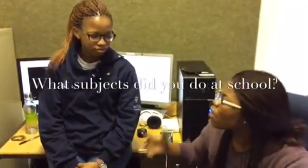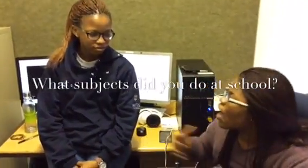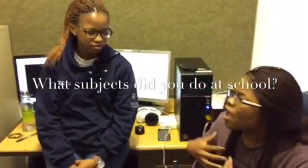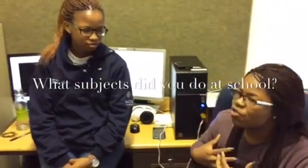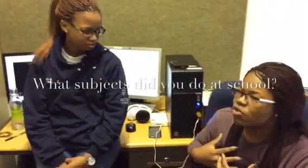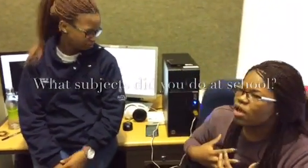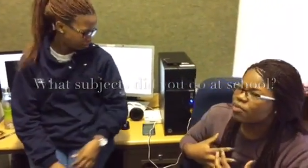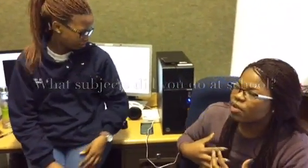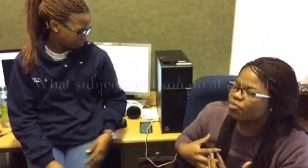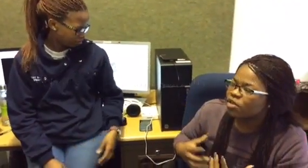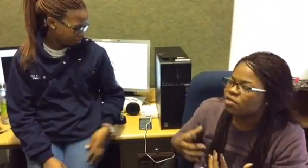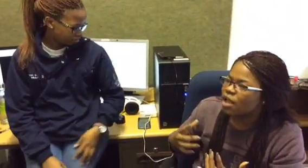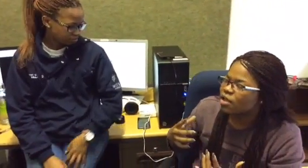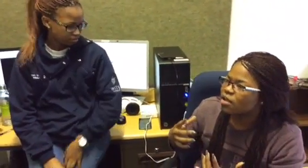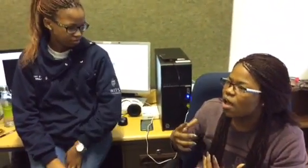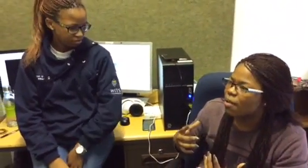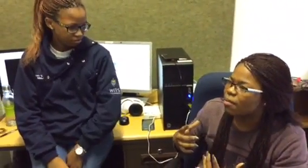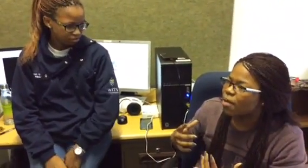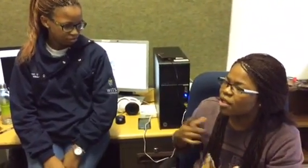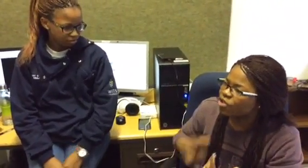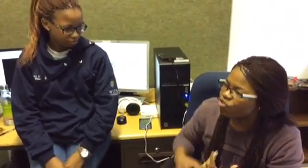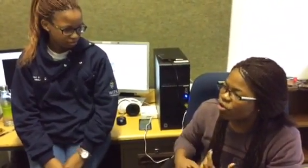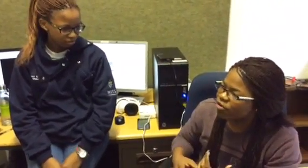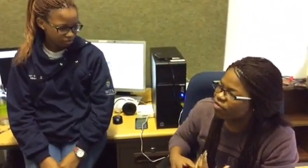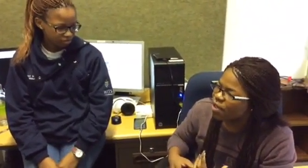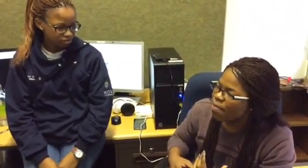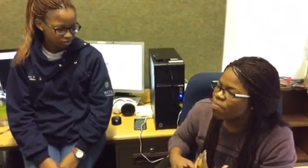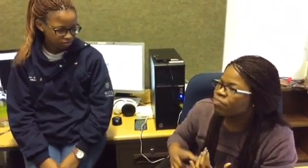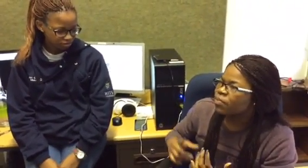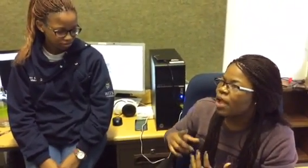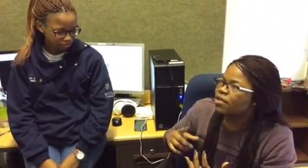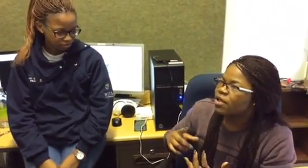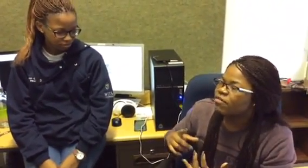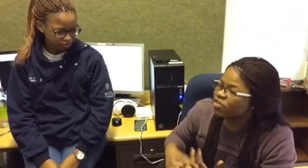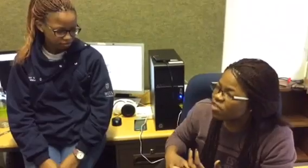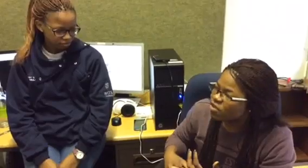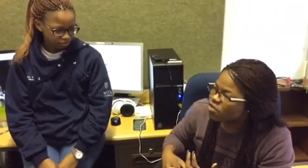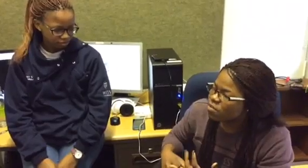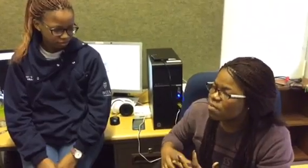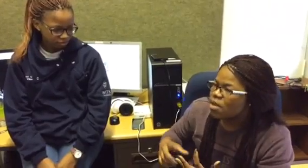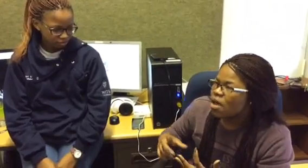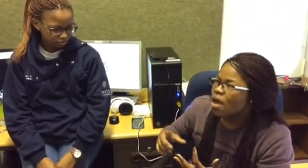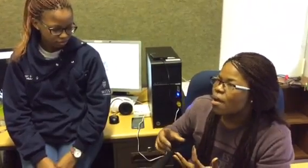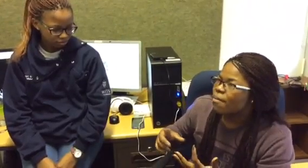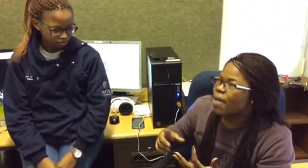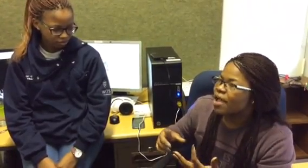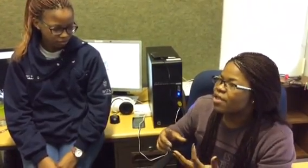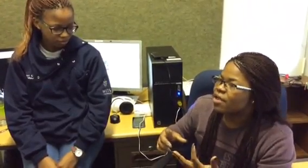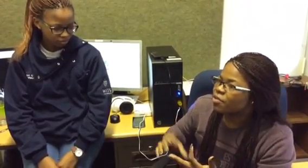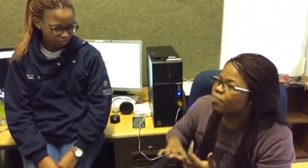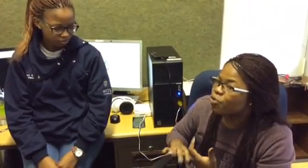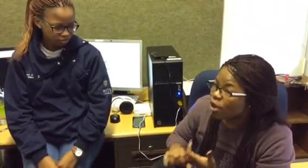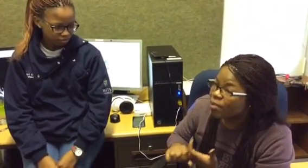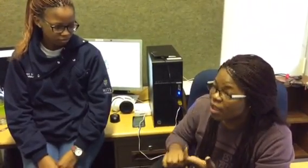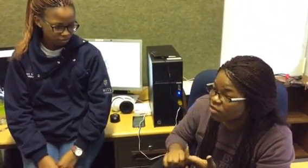I took up subjects like um I did geography I did physics um I did pure maths